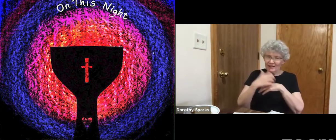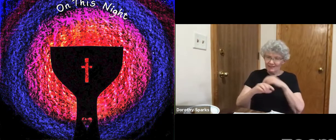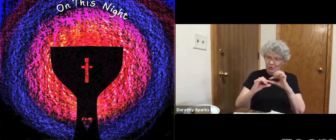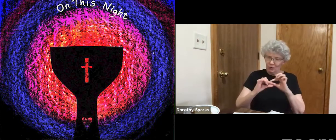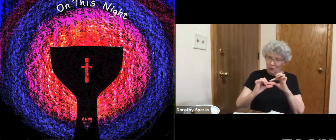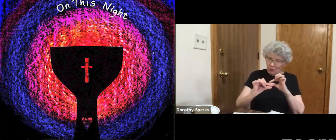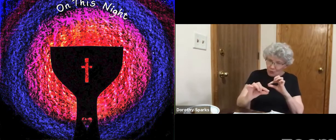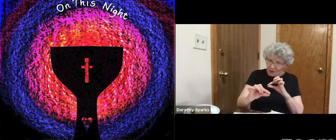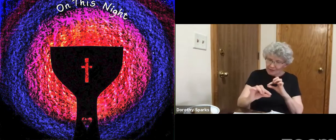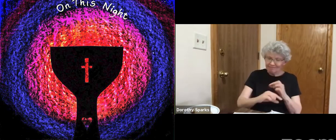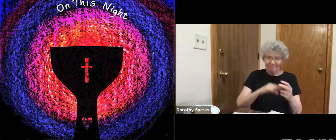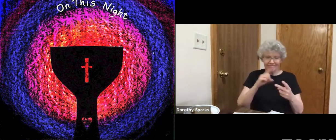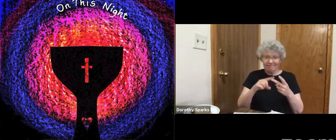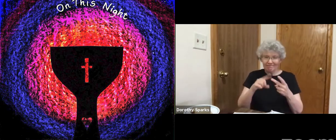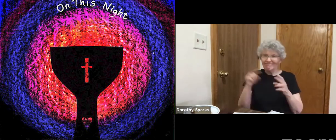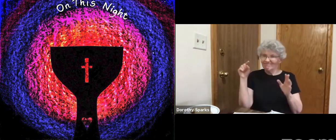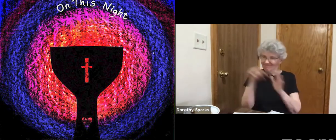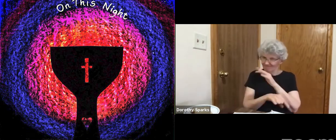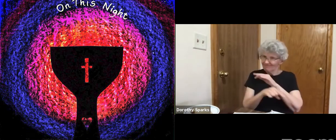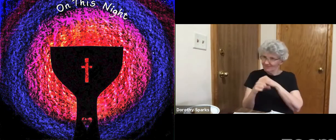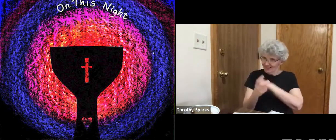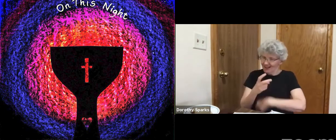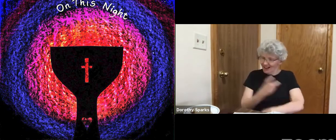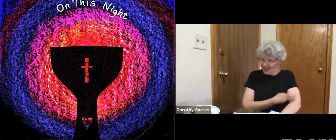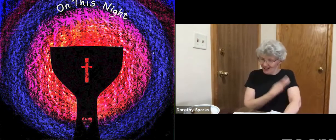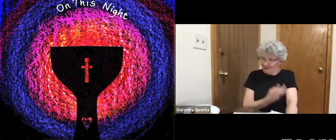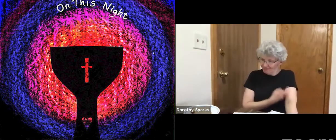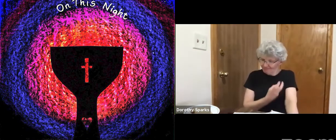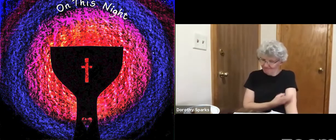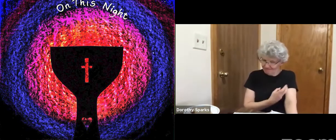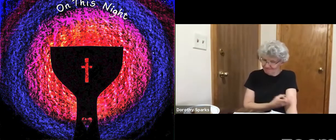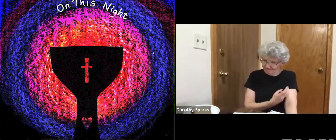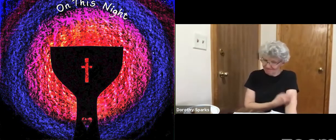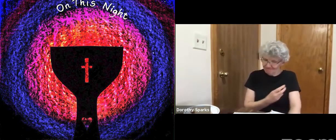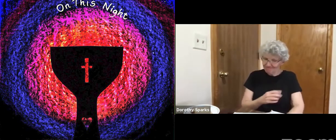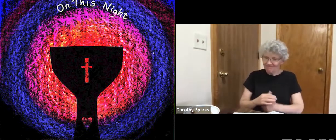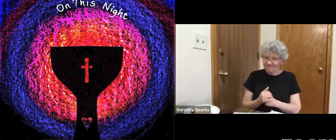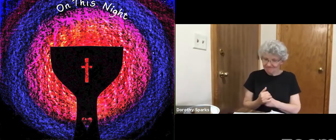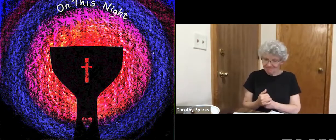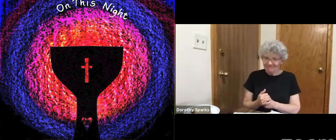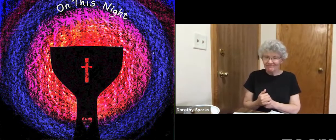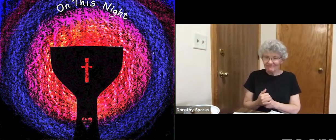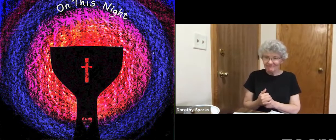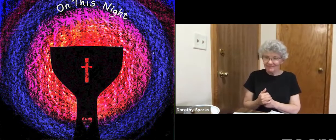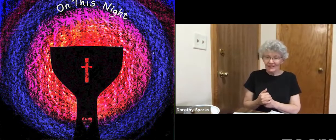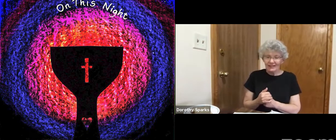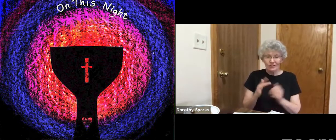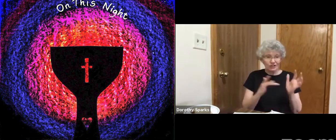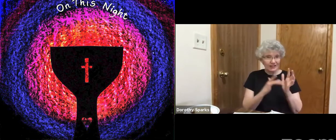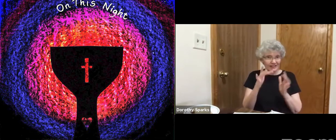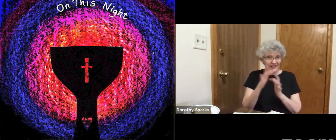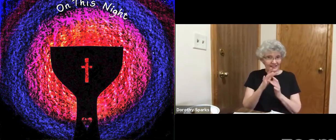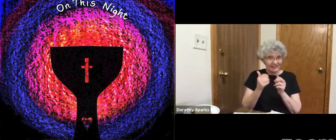The first day of the festival of unleavened bread, when the Passover lambs were being killed.